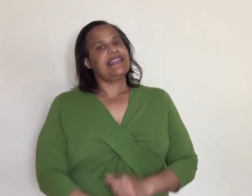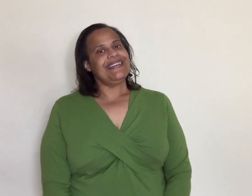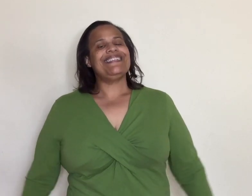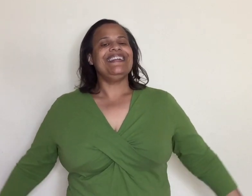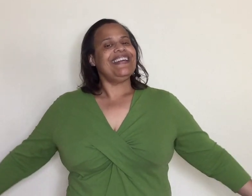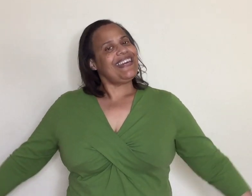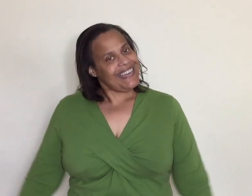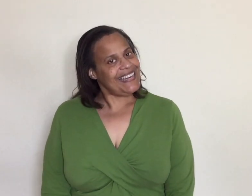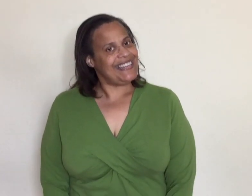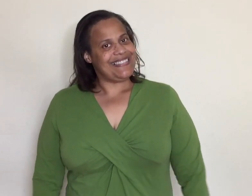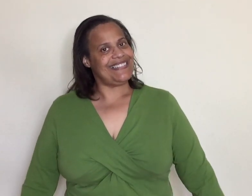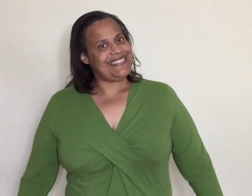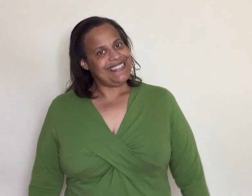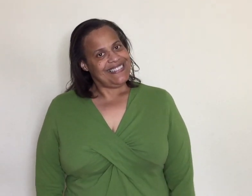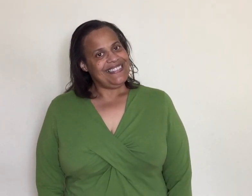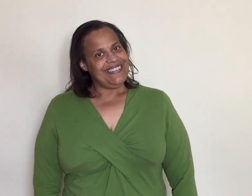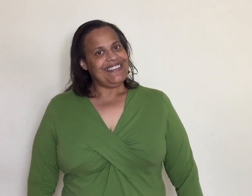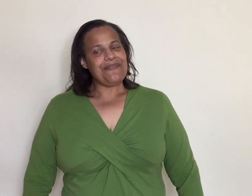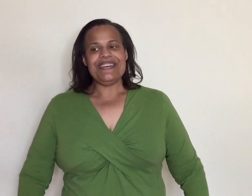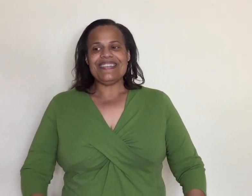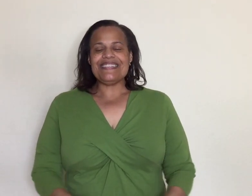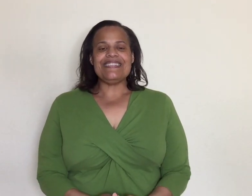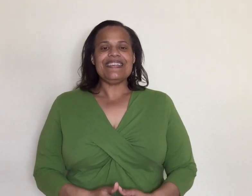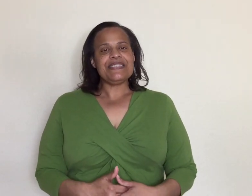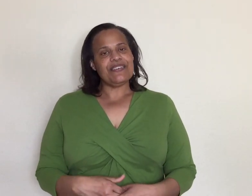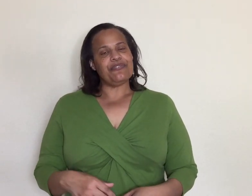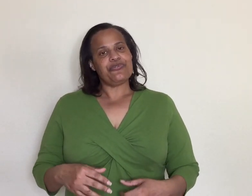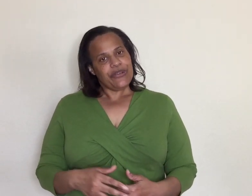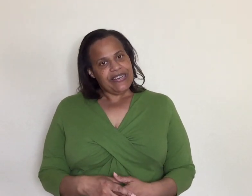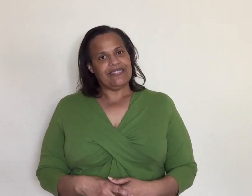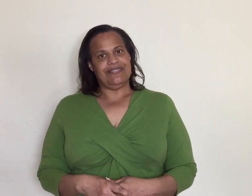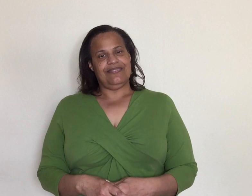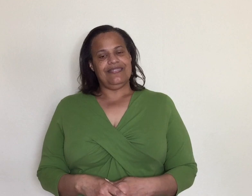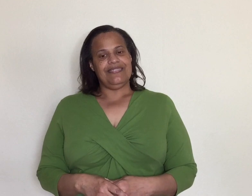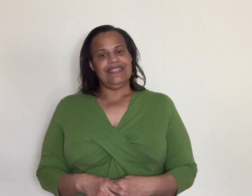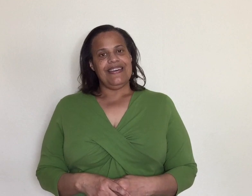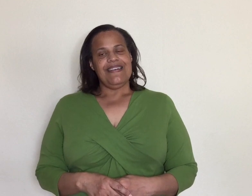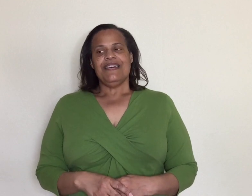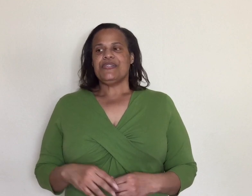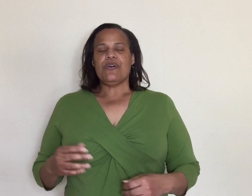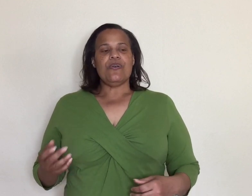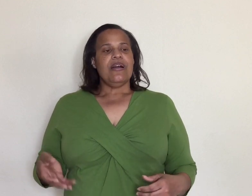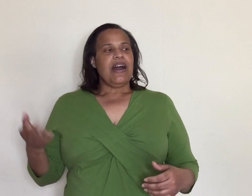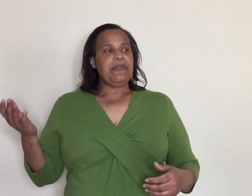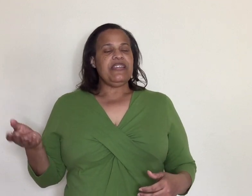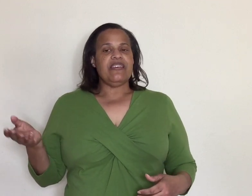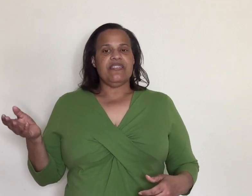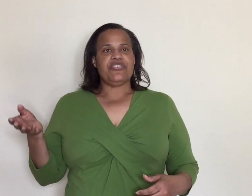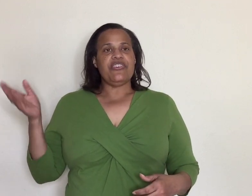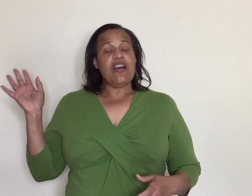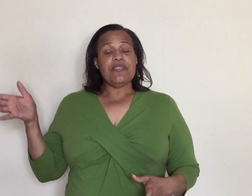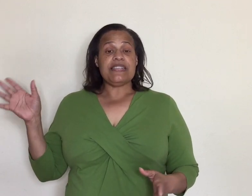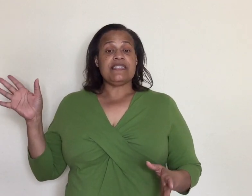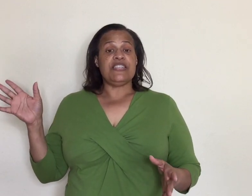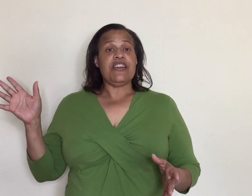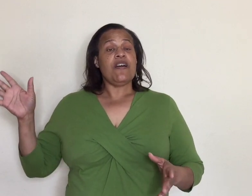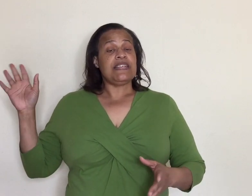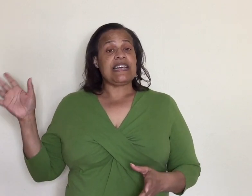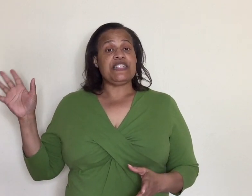can't see their kids I mean this this stuff real so I mean to y'all this to y'all that's got